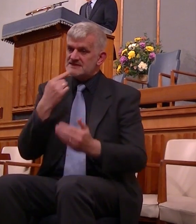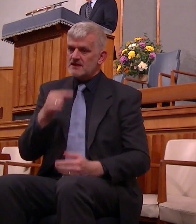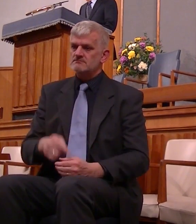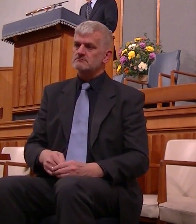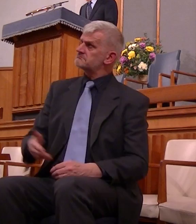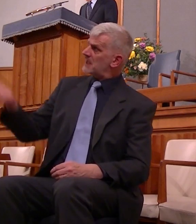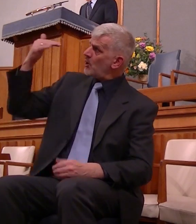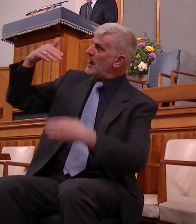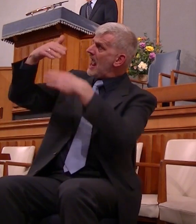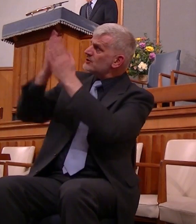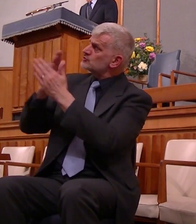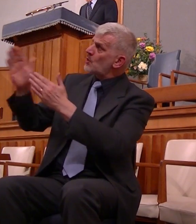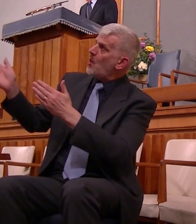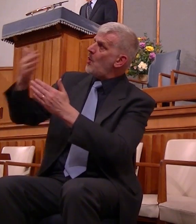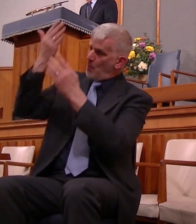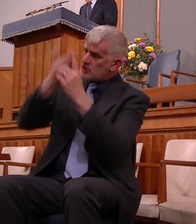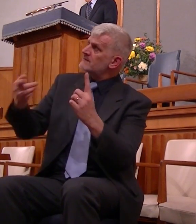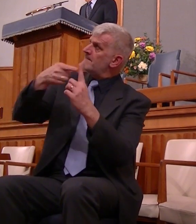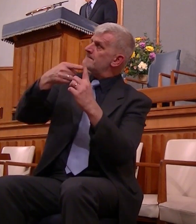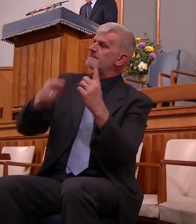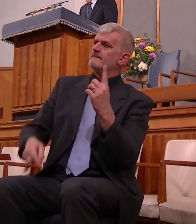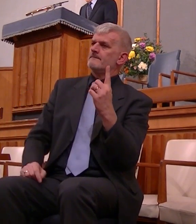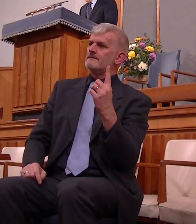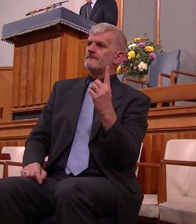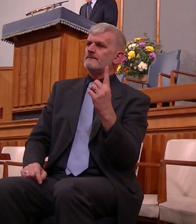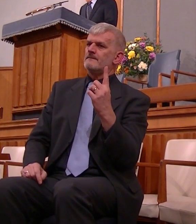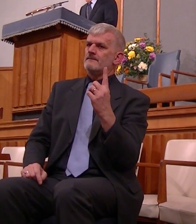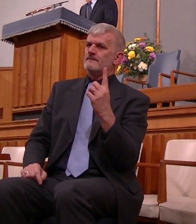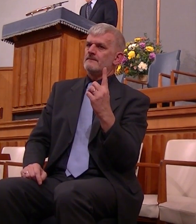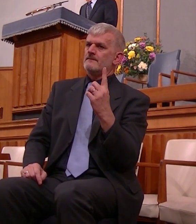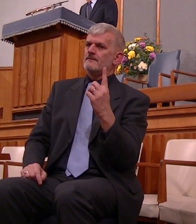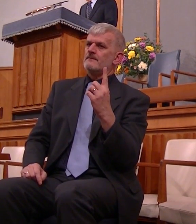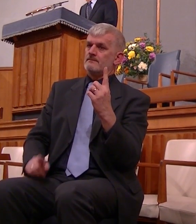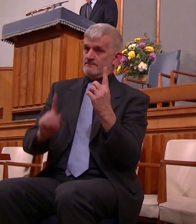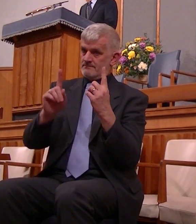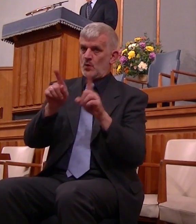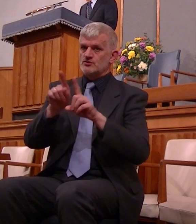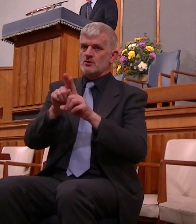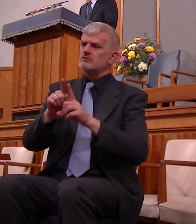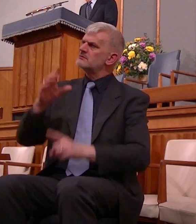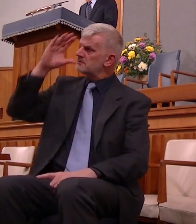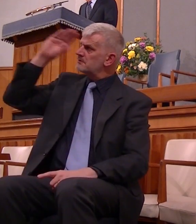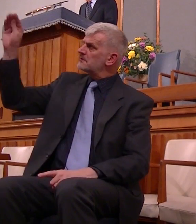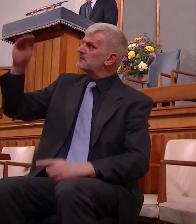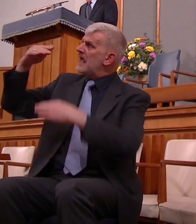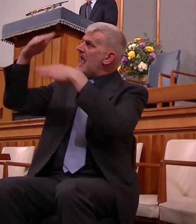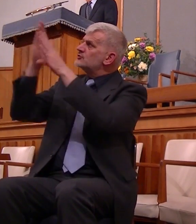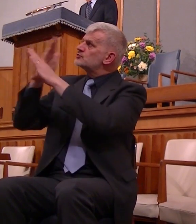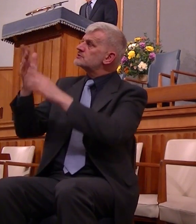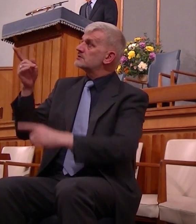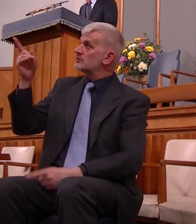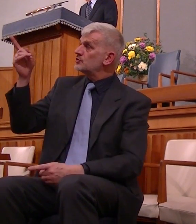let all the angels of God worship him and of the angels he said who